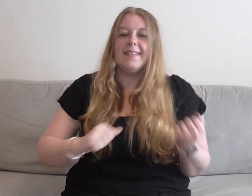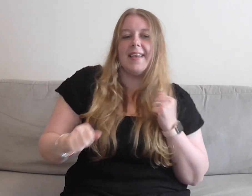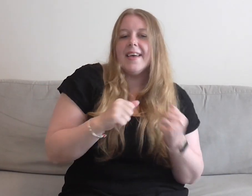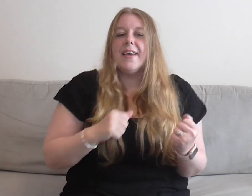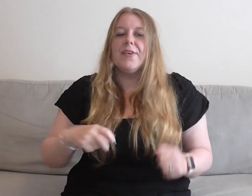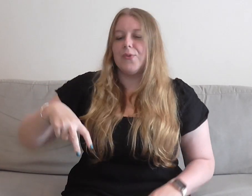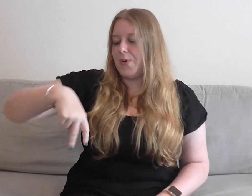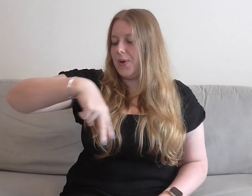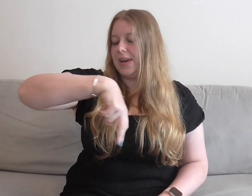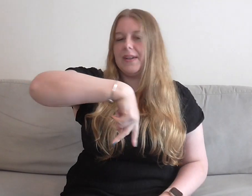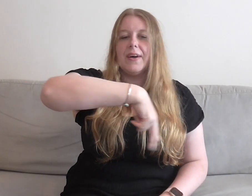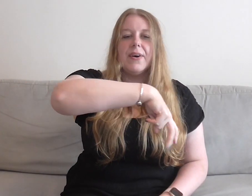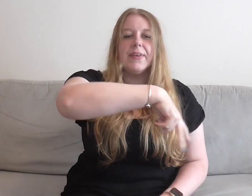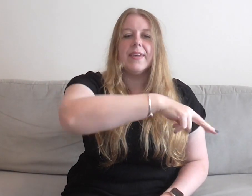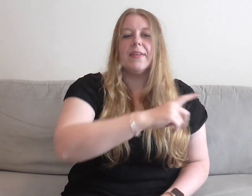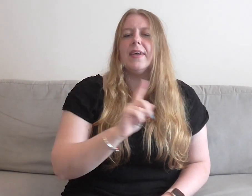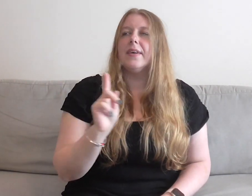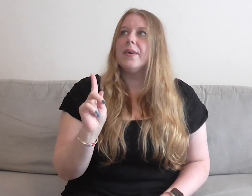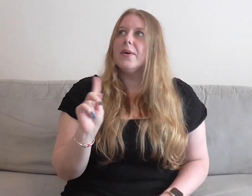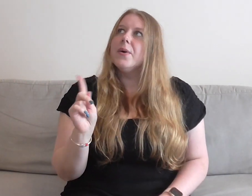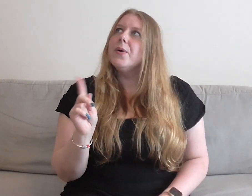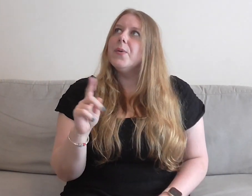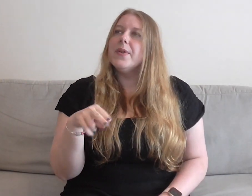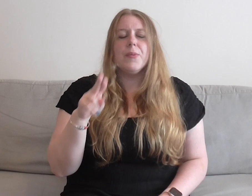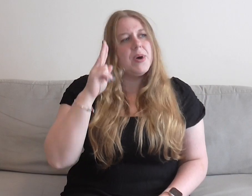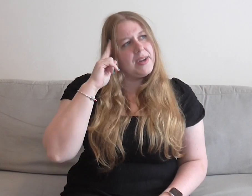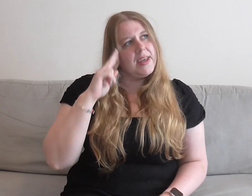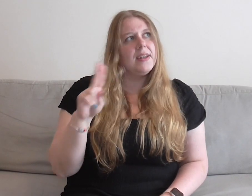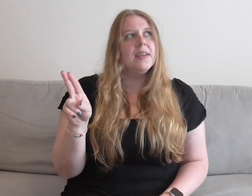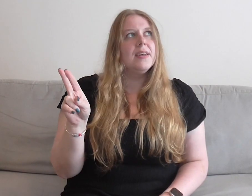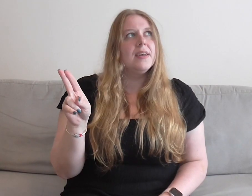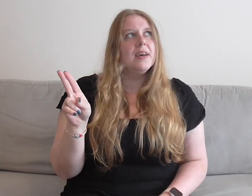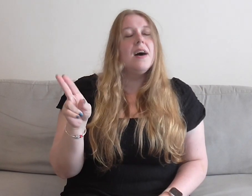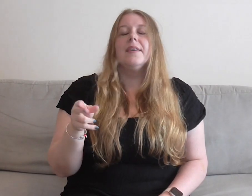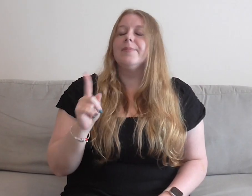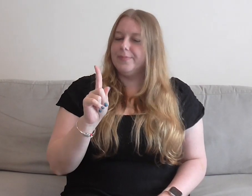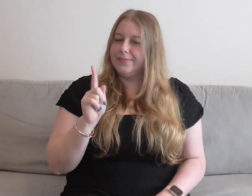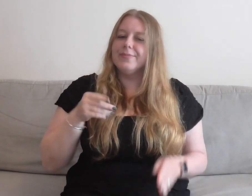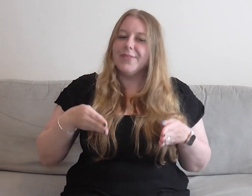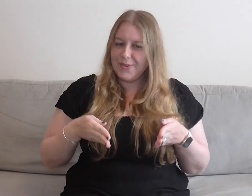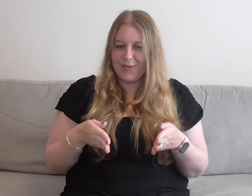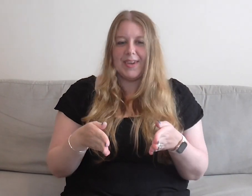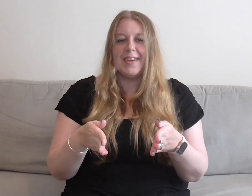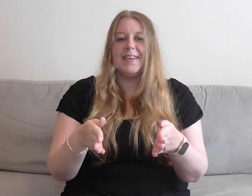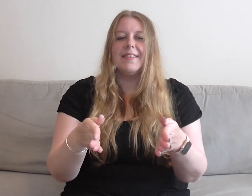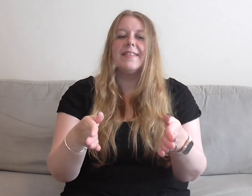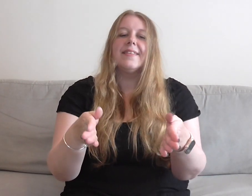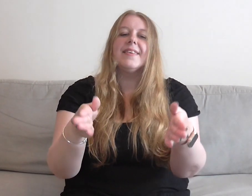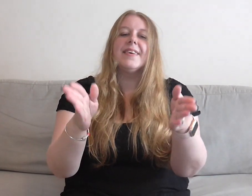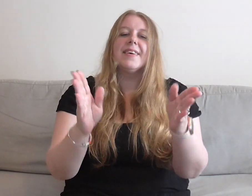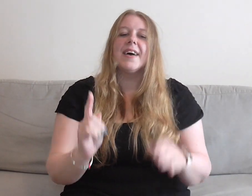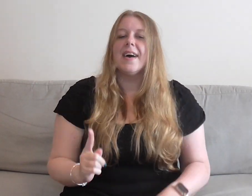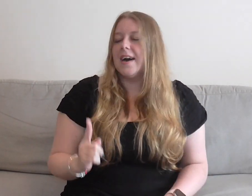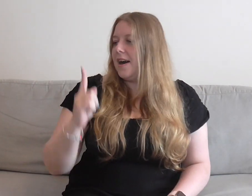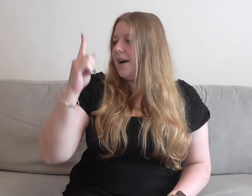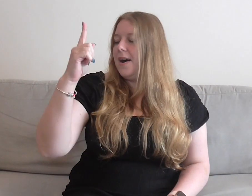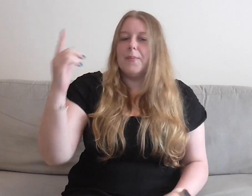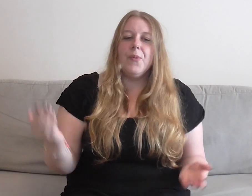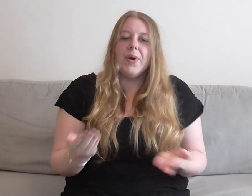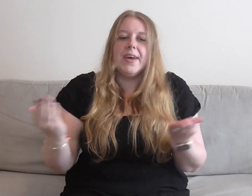Strolling along down a, what's that word again? Street Up where